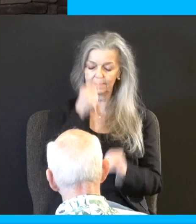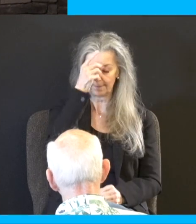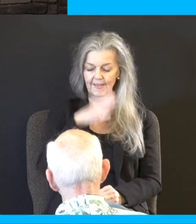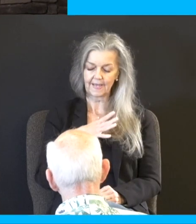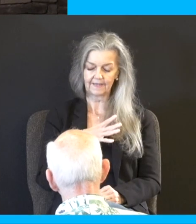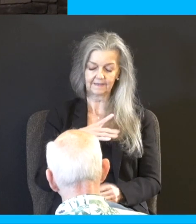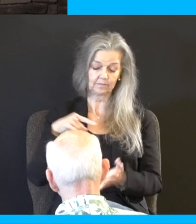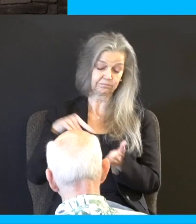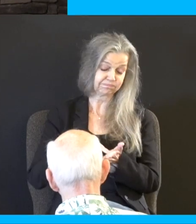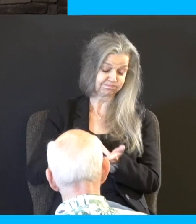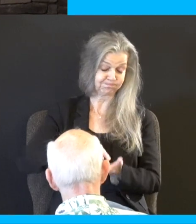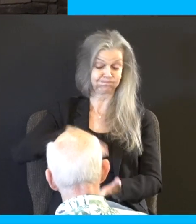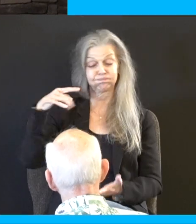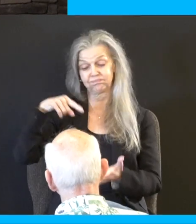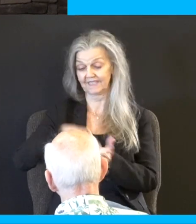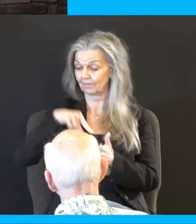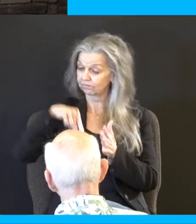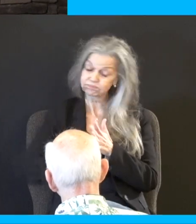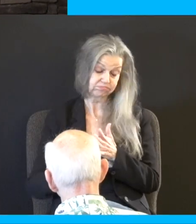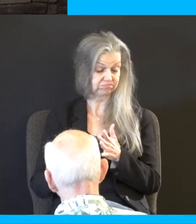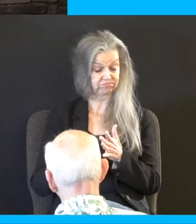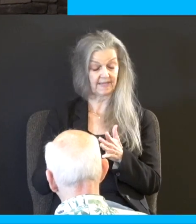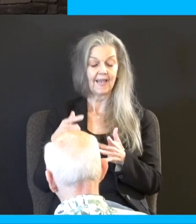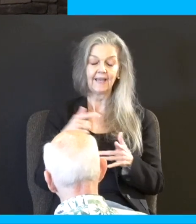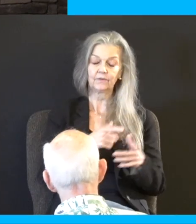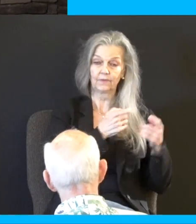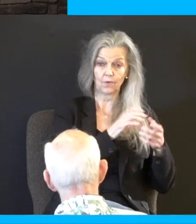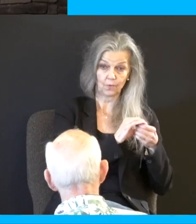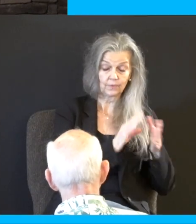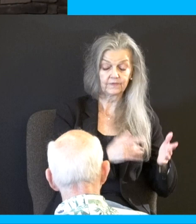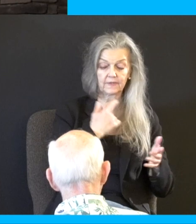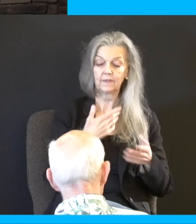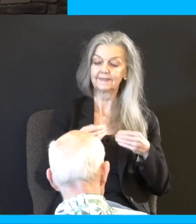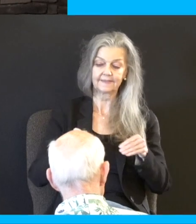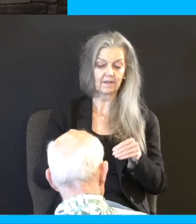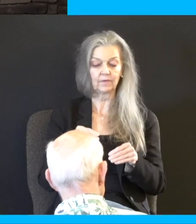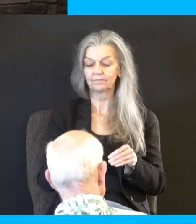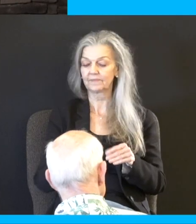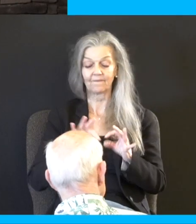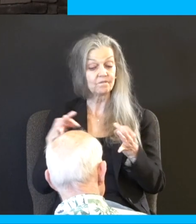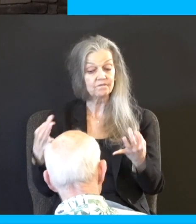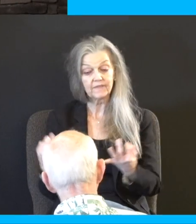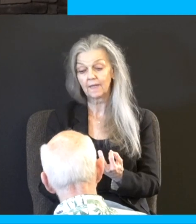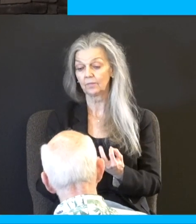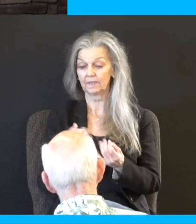he and his wife and his children would all be sold, as well as his assets. He would be basically liquidated out. They would be put into servanthood or